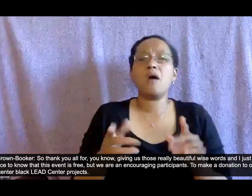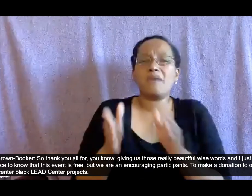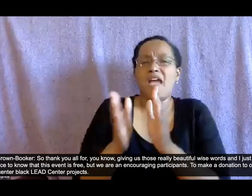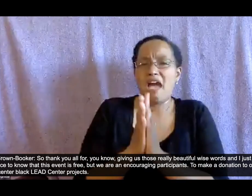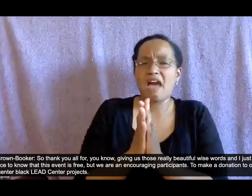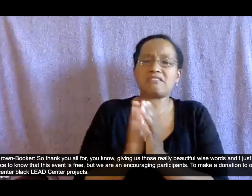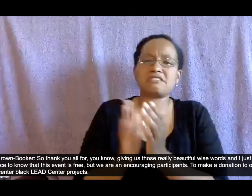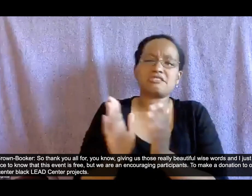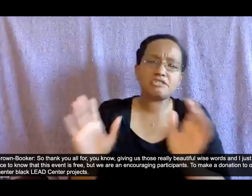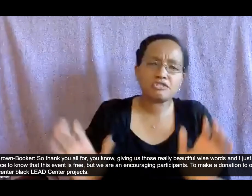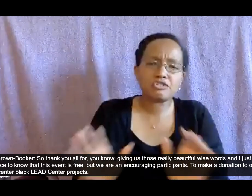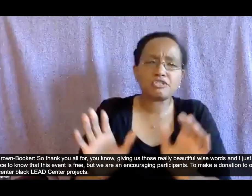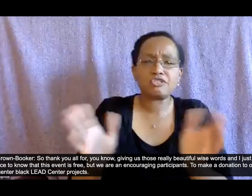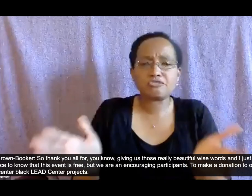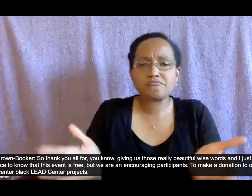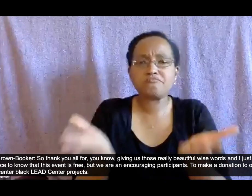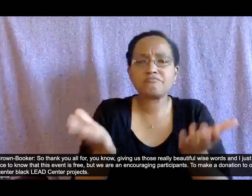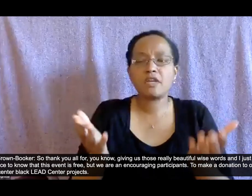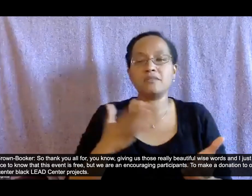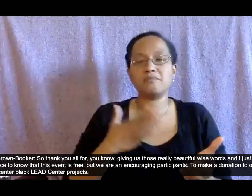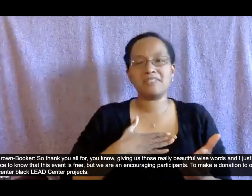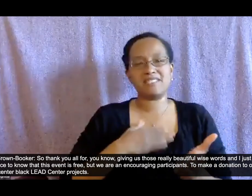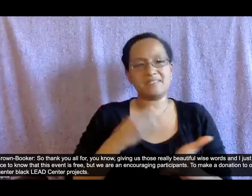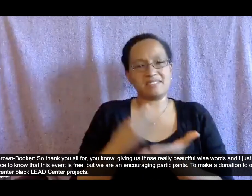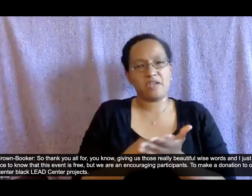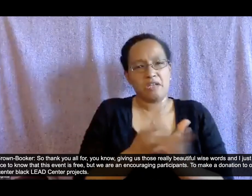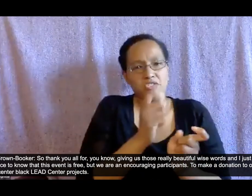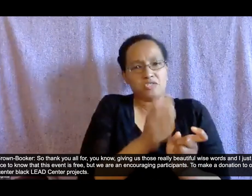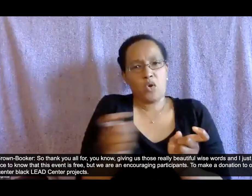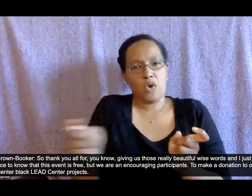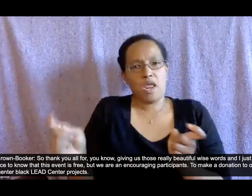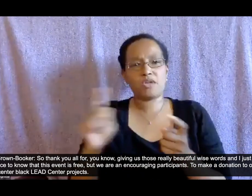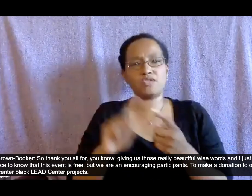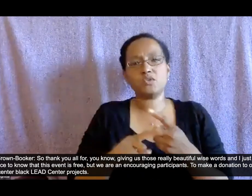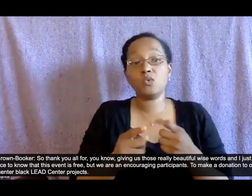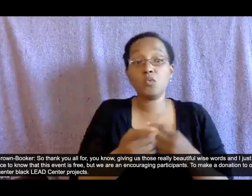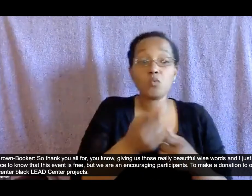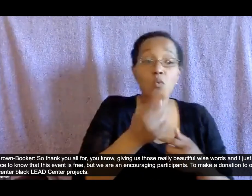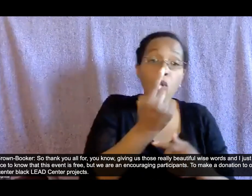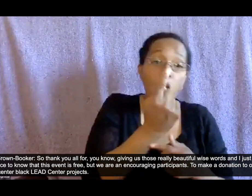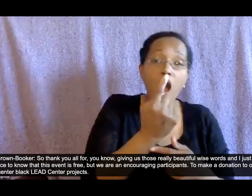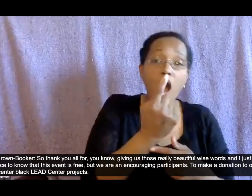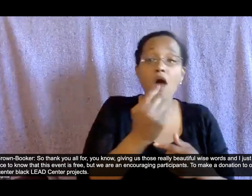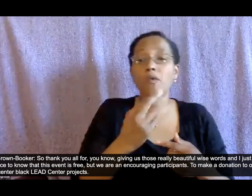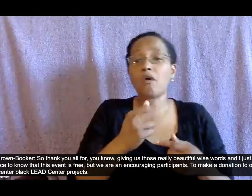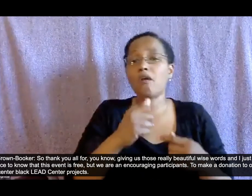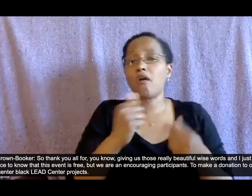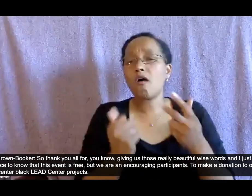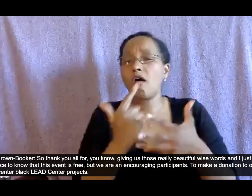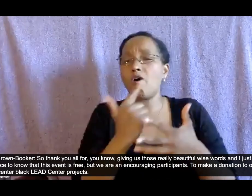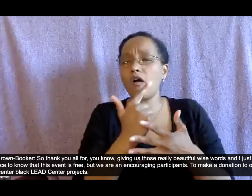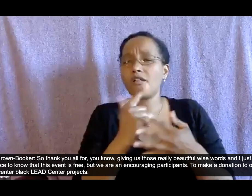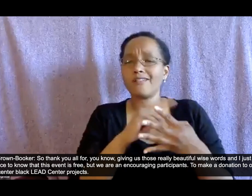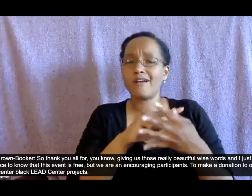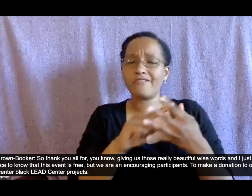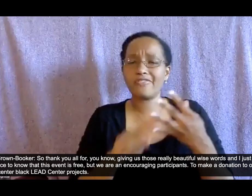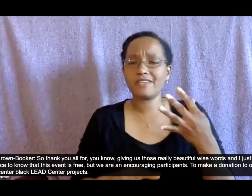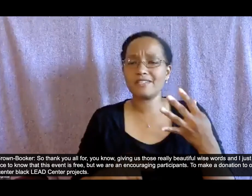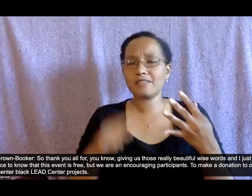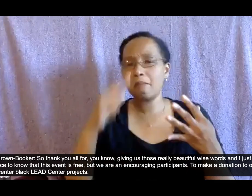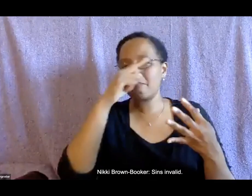to one or all of these black centered uh black lead centered projects um